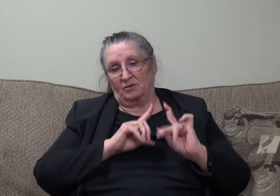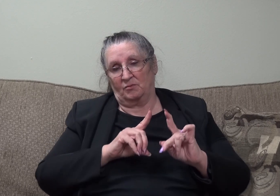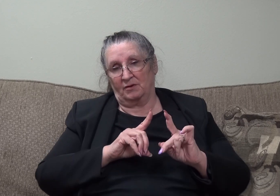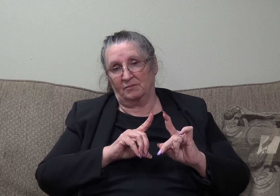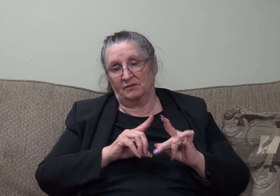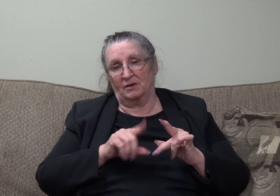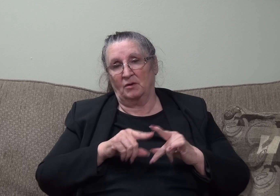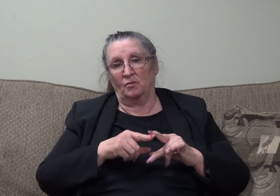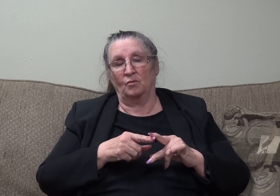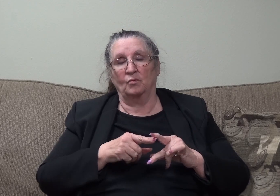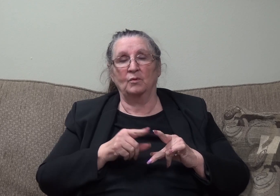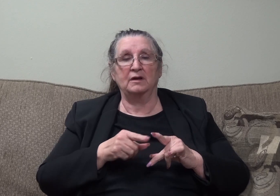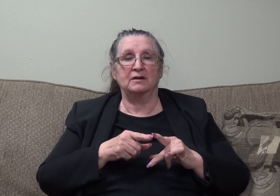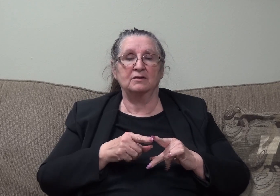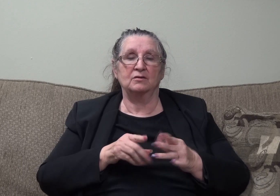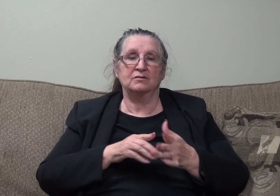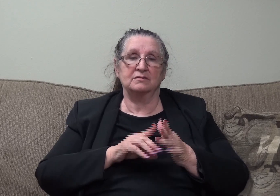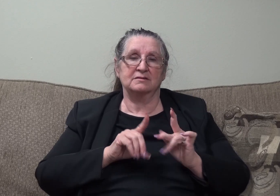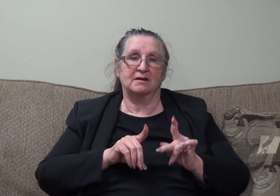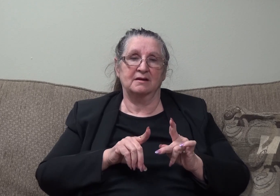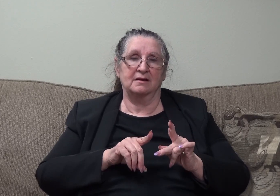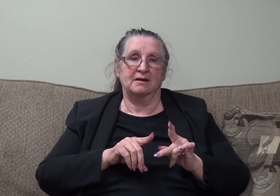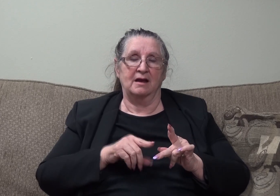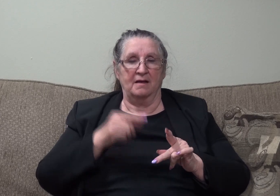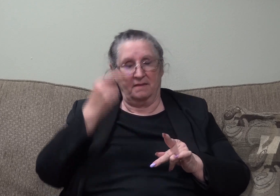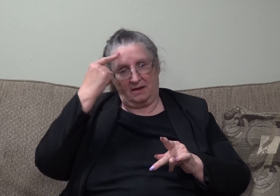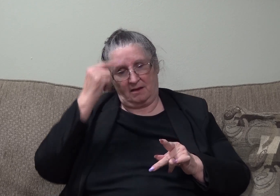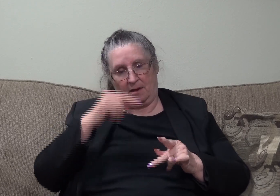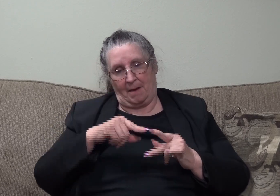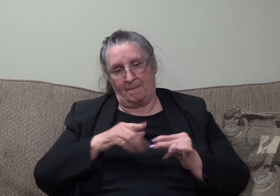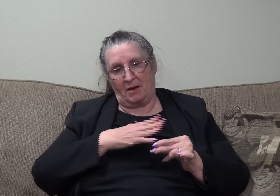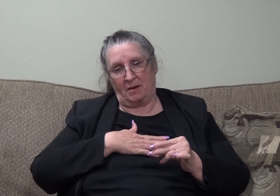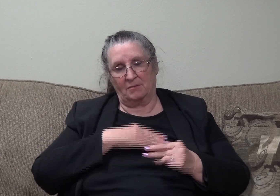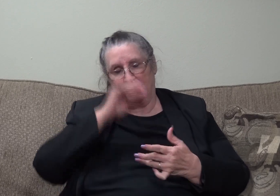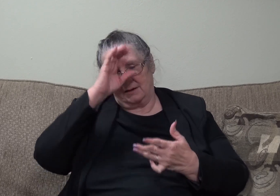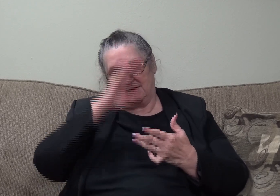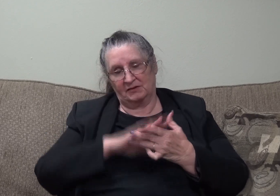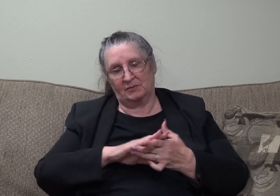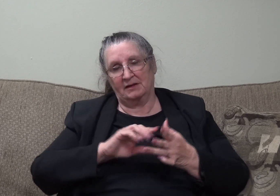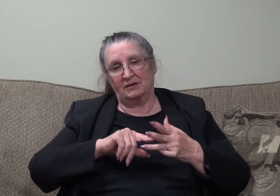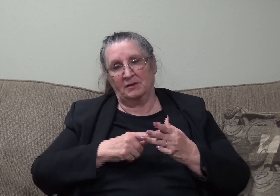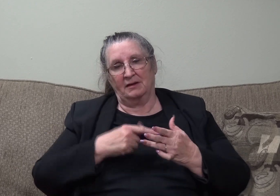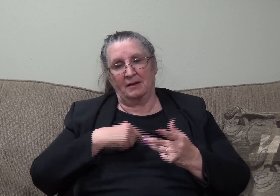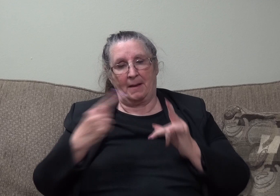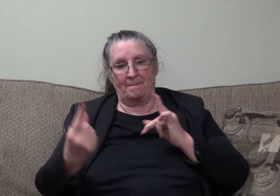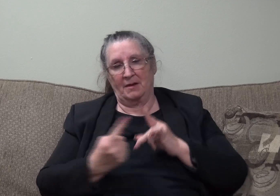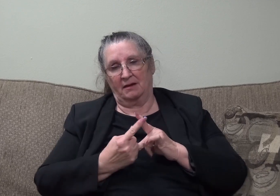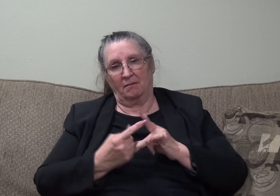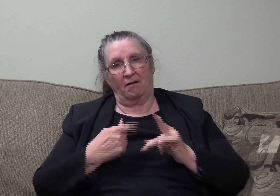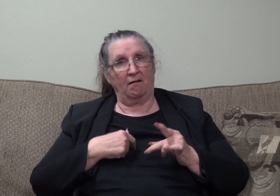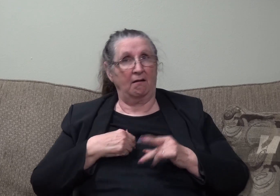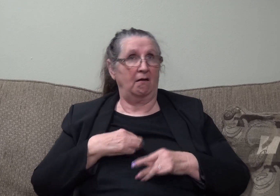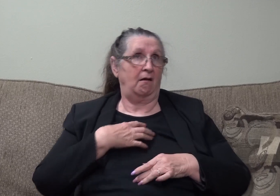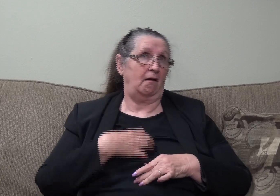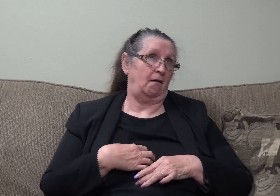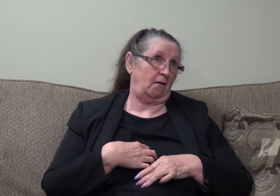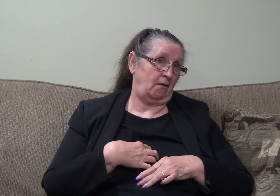it? I think about my husband and the way I felt about him in the beginning when I met him and the way I